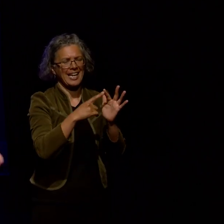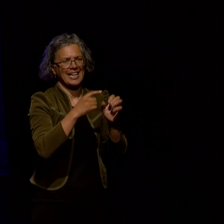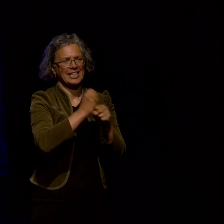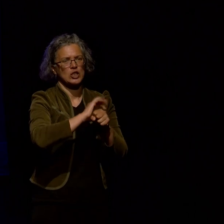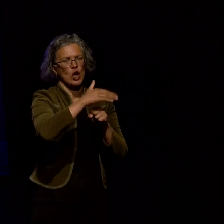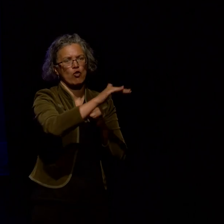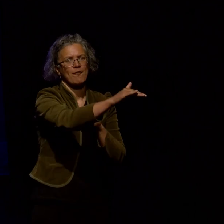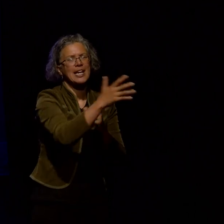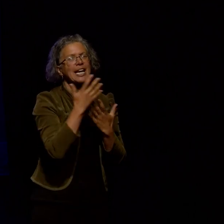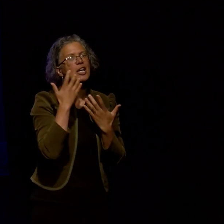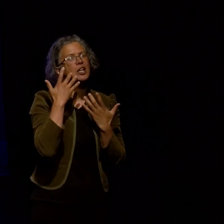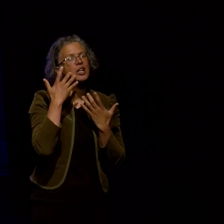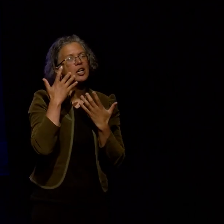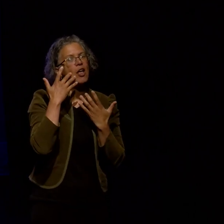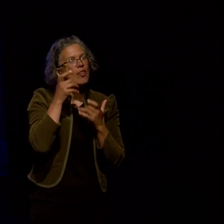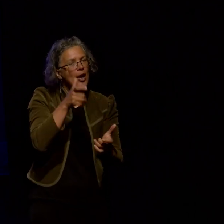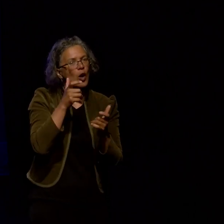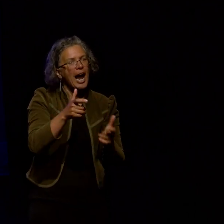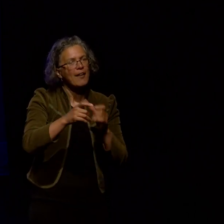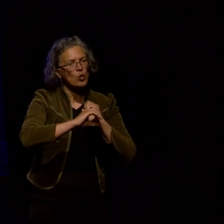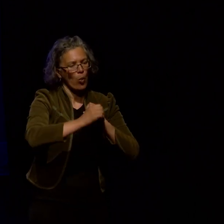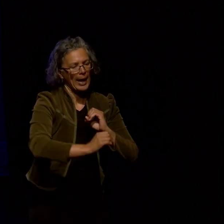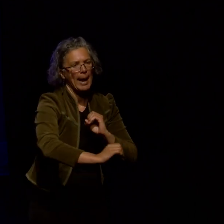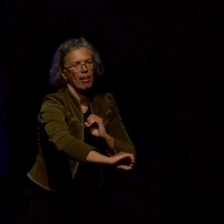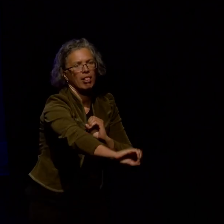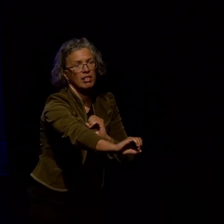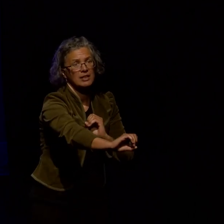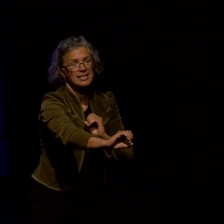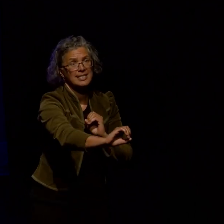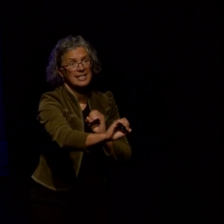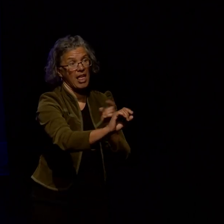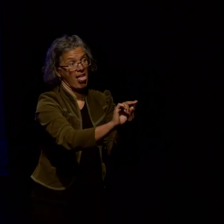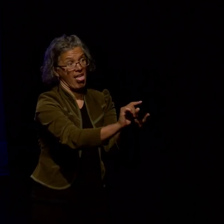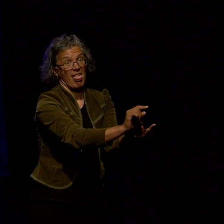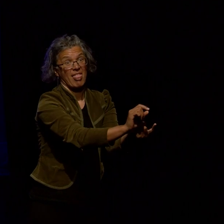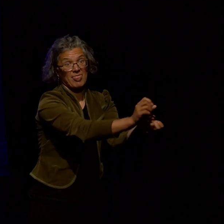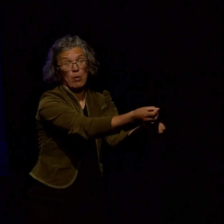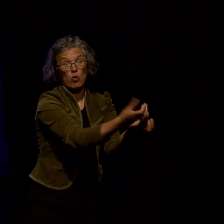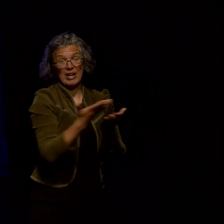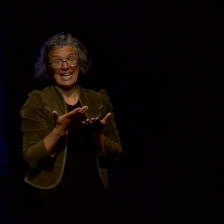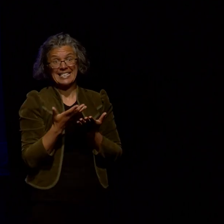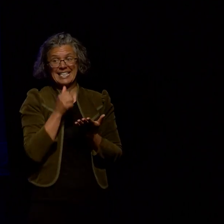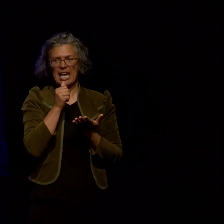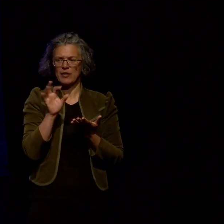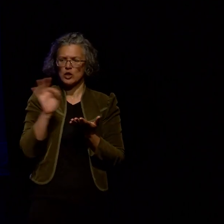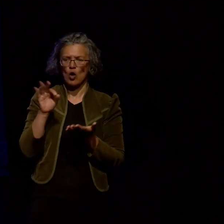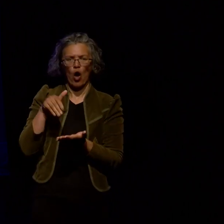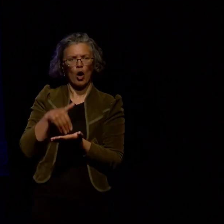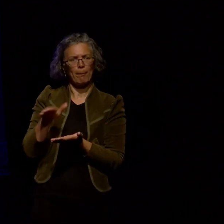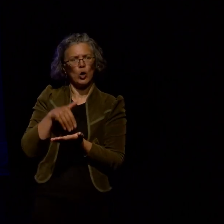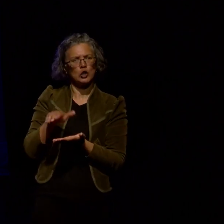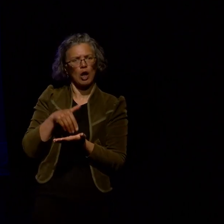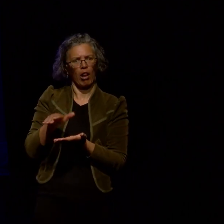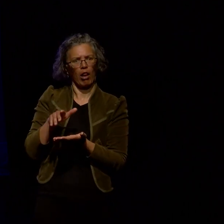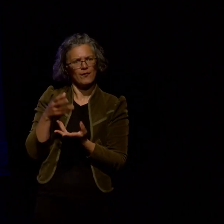cables they actually released the data for non-commercial products for free and as this was a